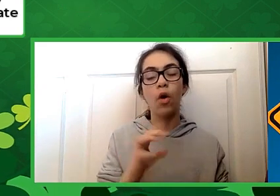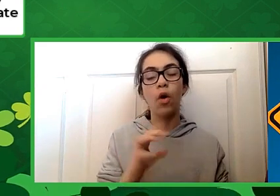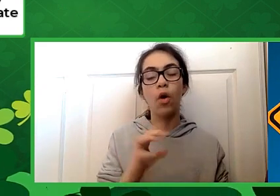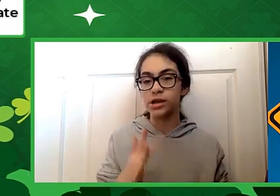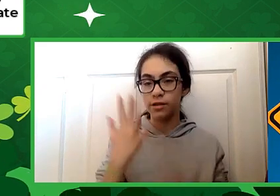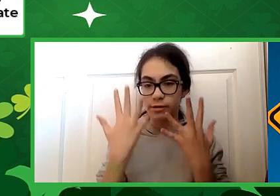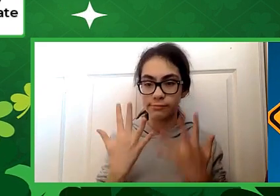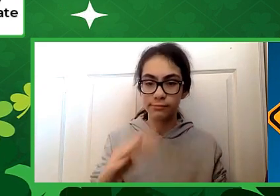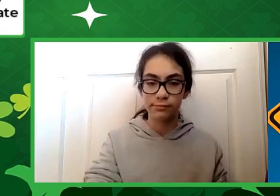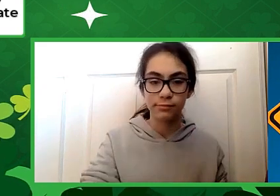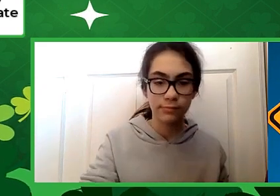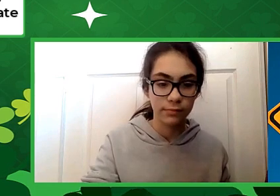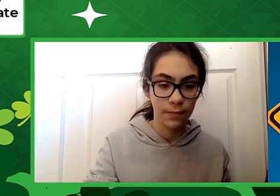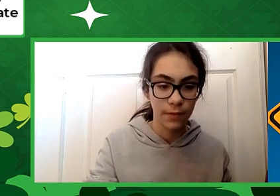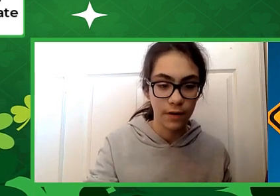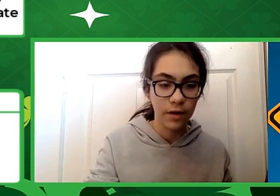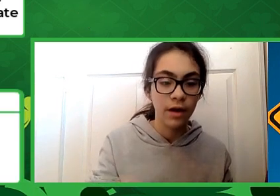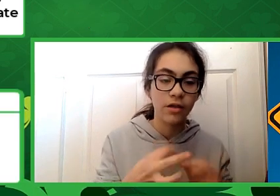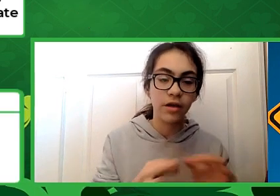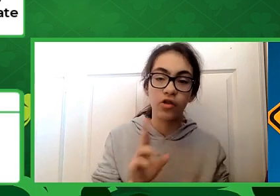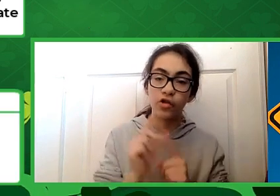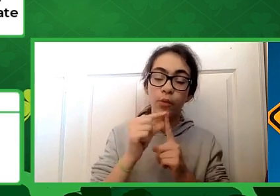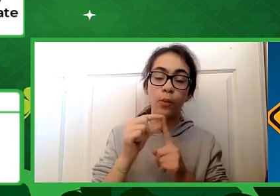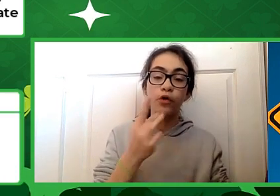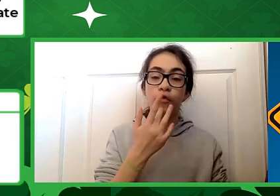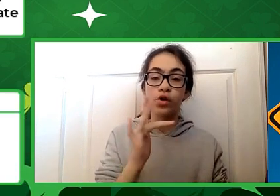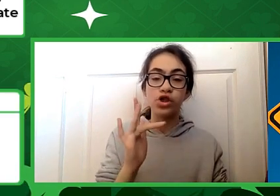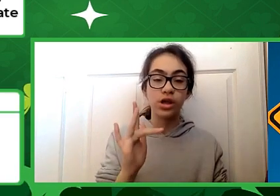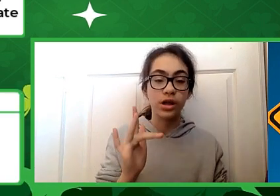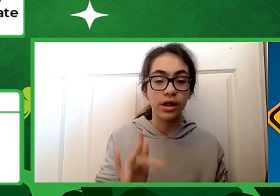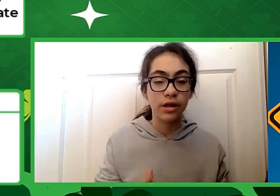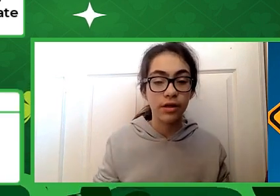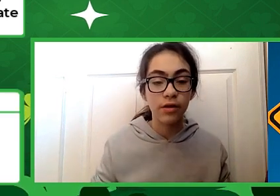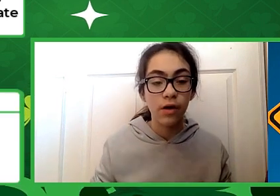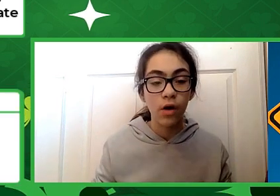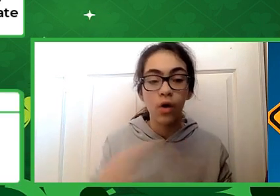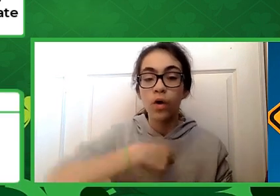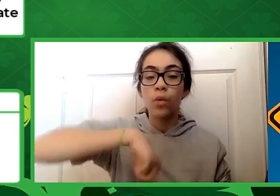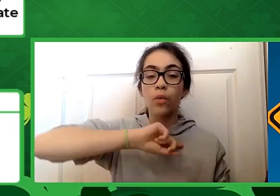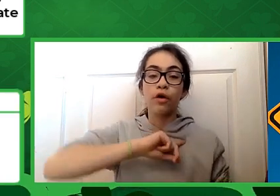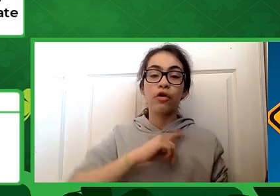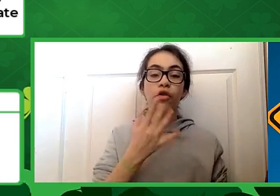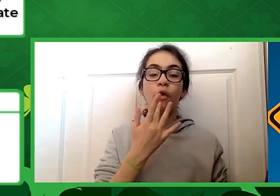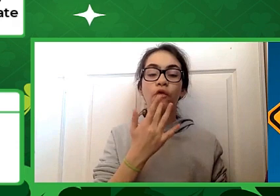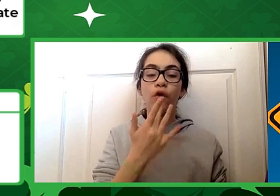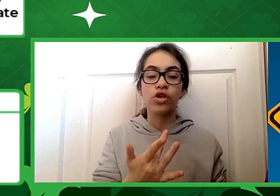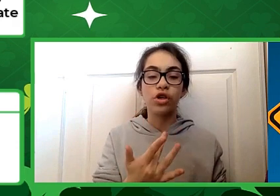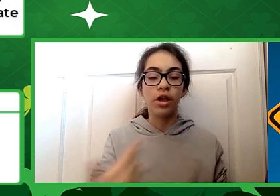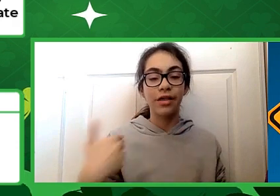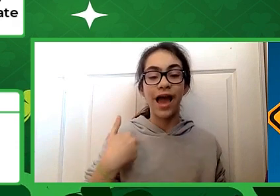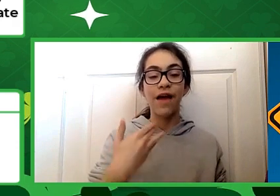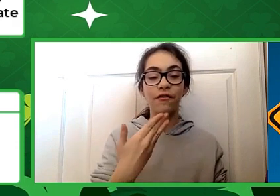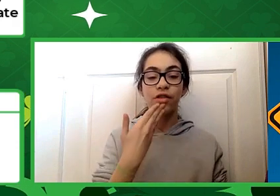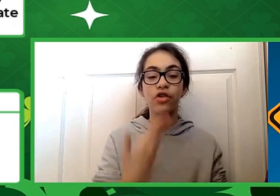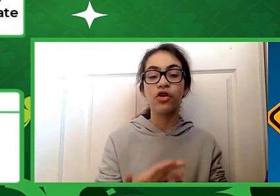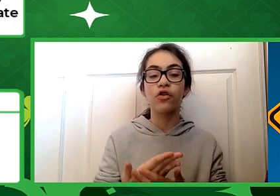fortunate. And since it's using the word fortune is, we are so fortunate